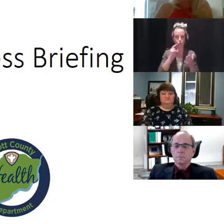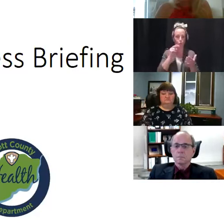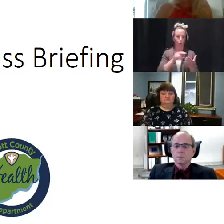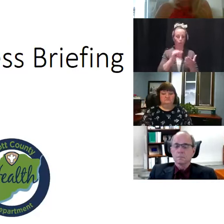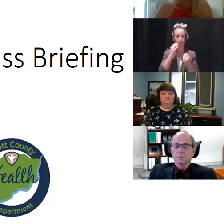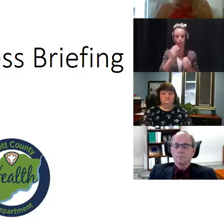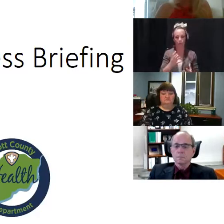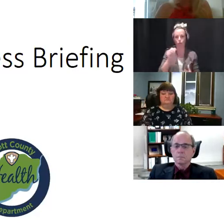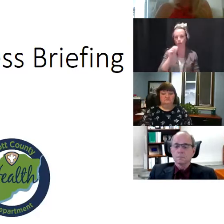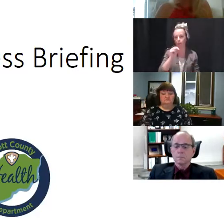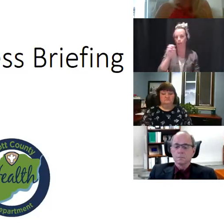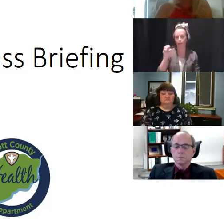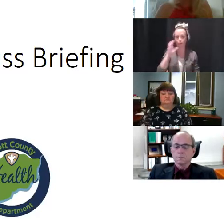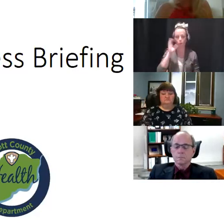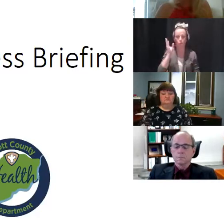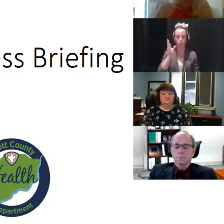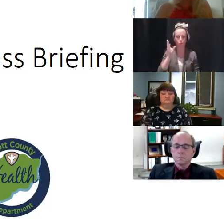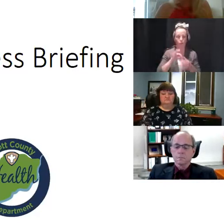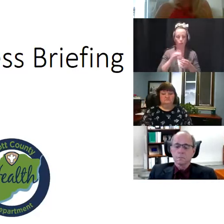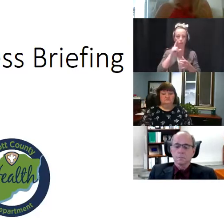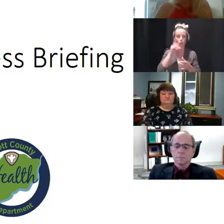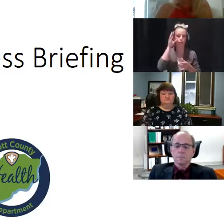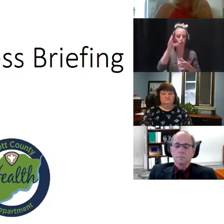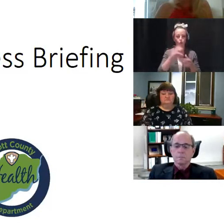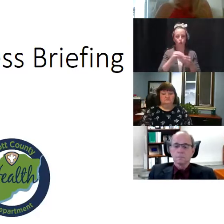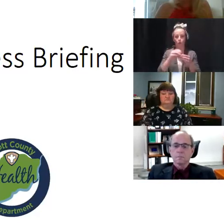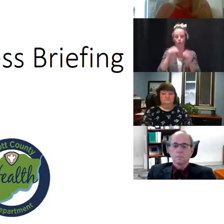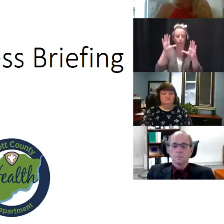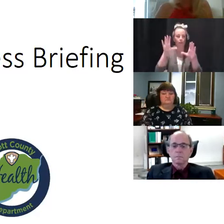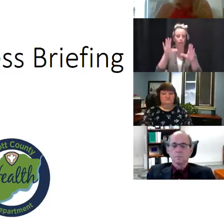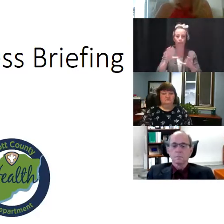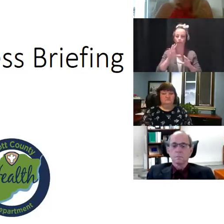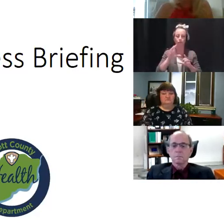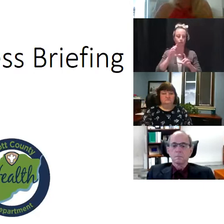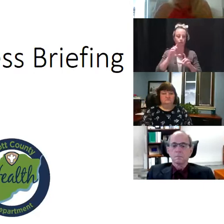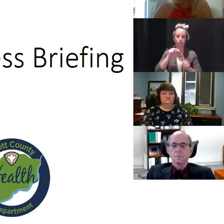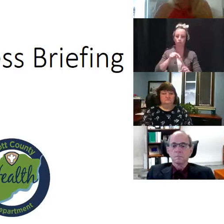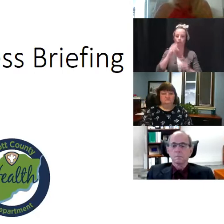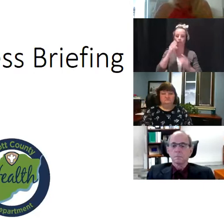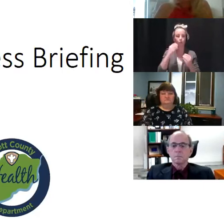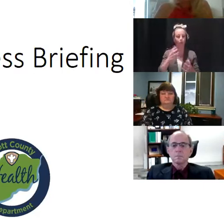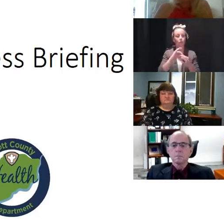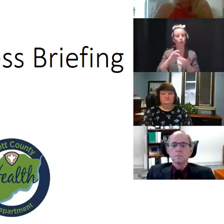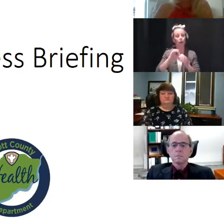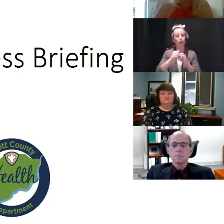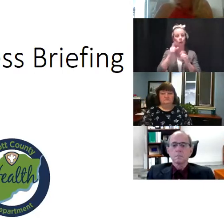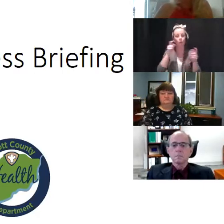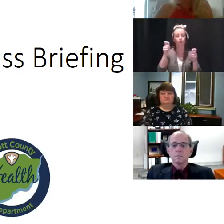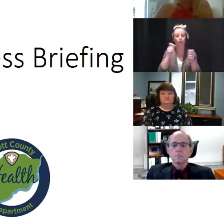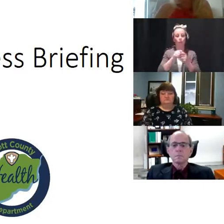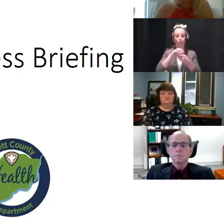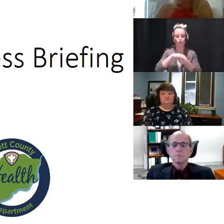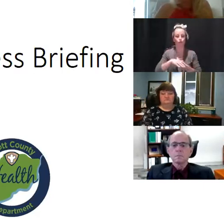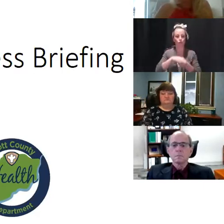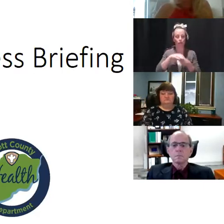is giving today for a future story. It is excellent tip-based information about how to deal with stress during the